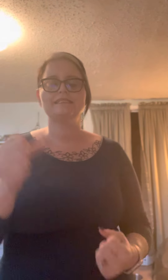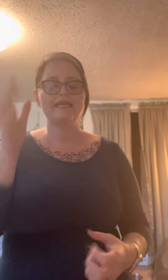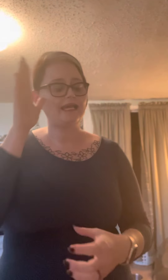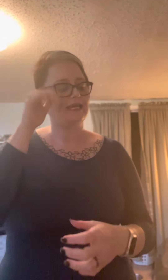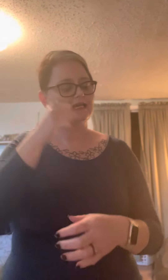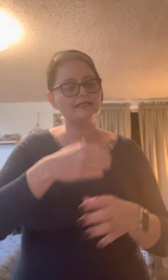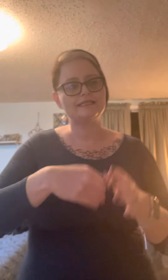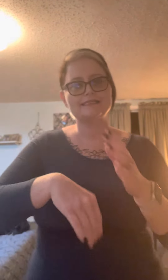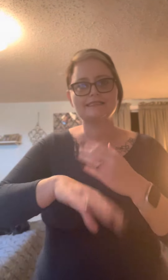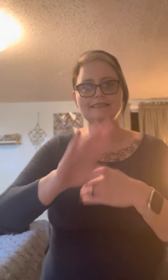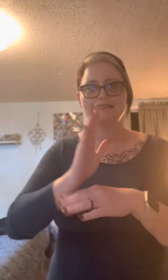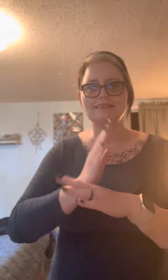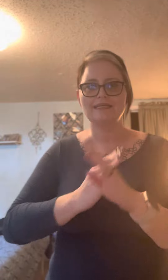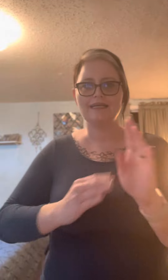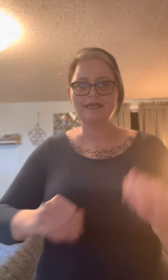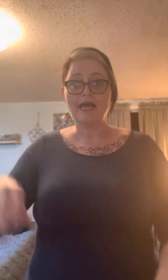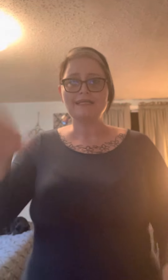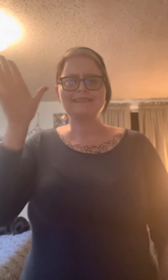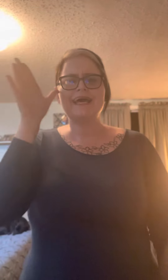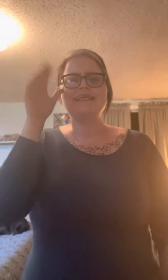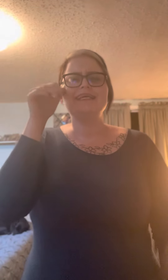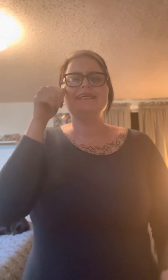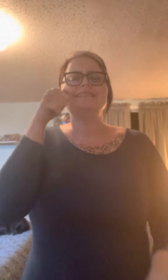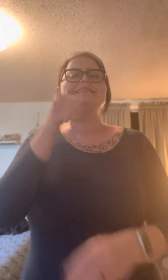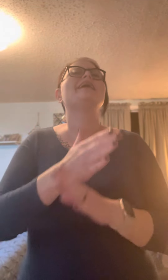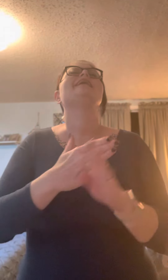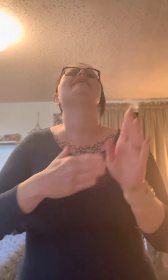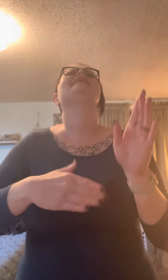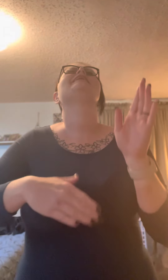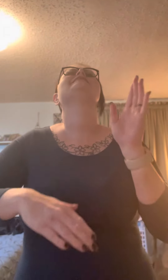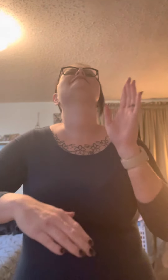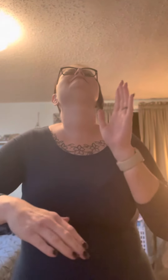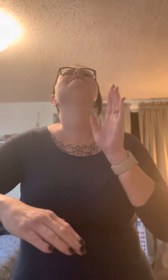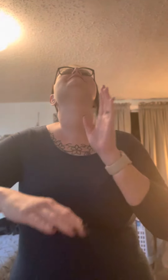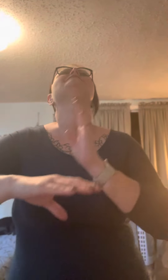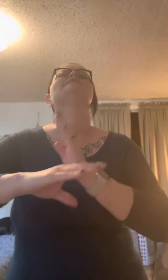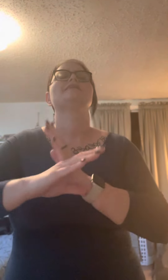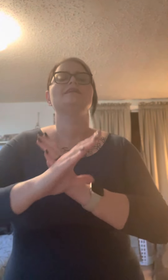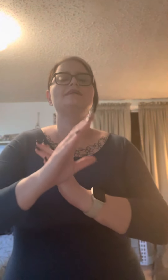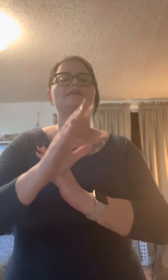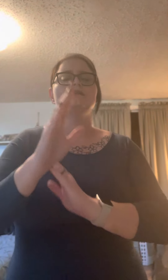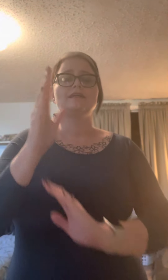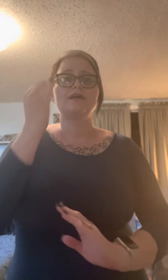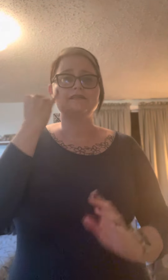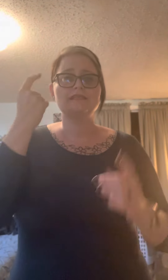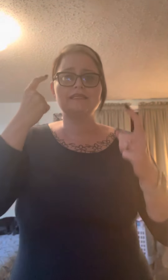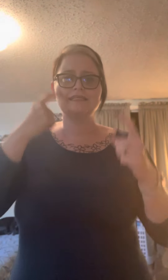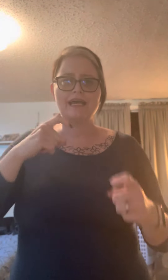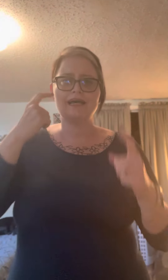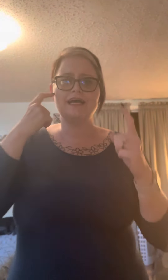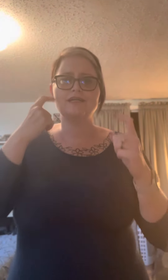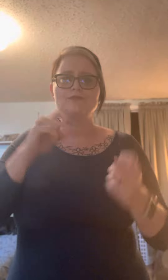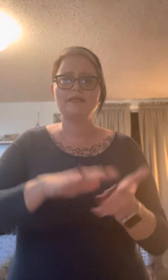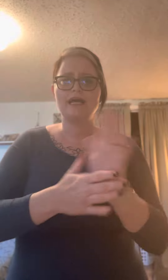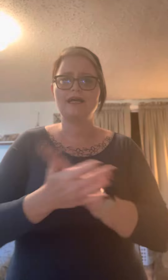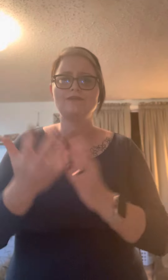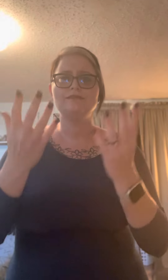hands Daddy's hands Were soft and kind when I was